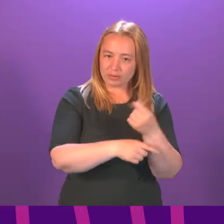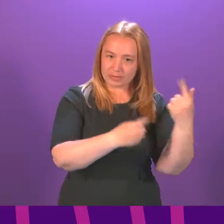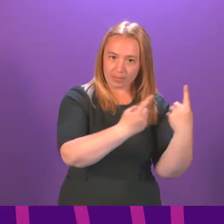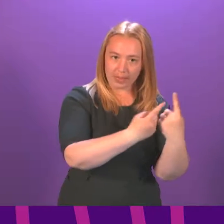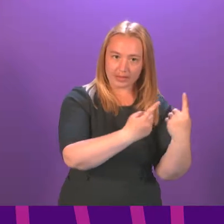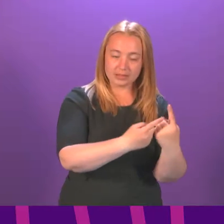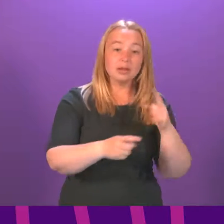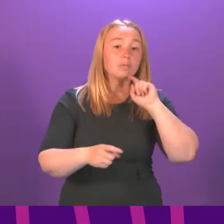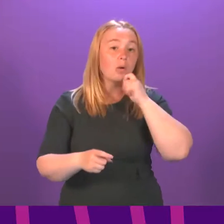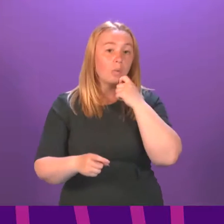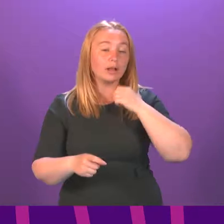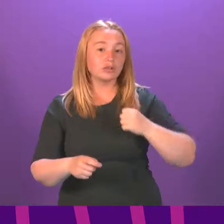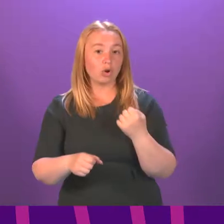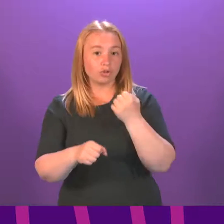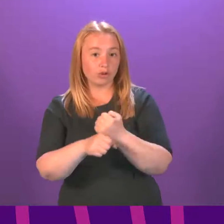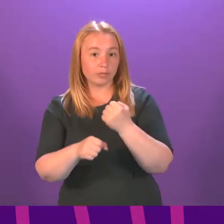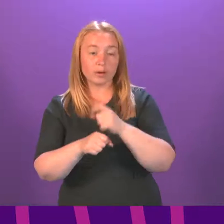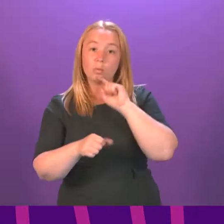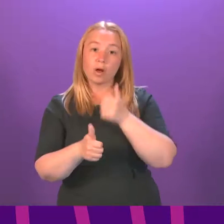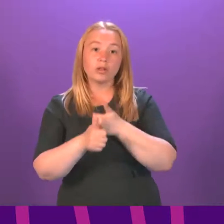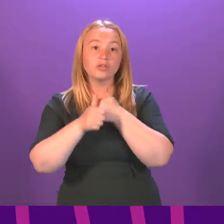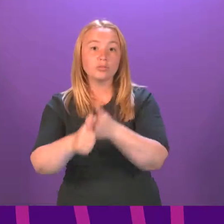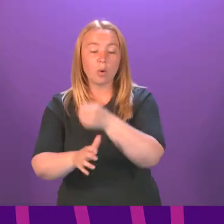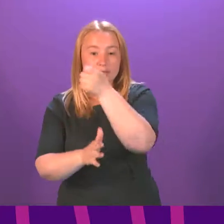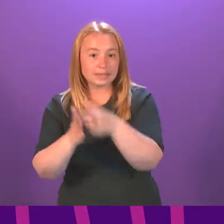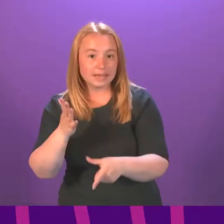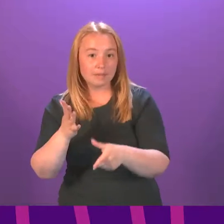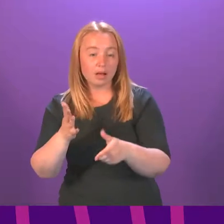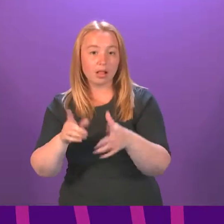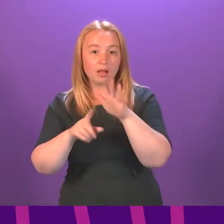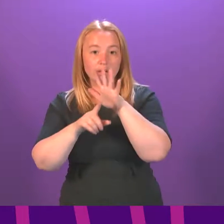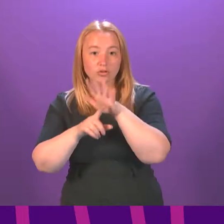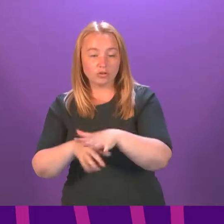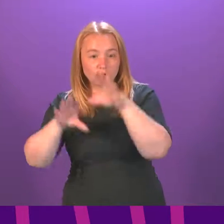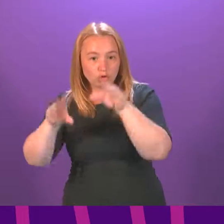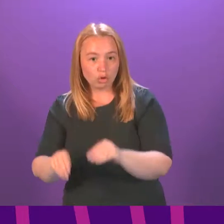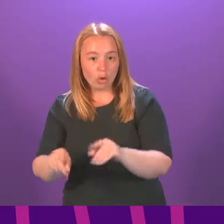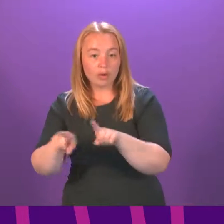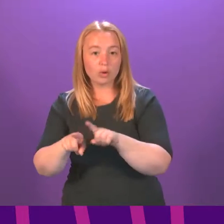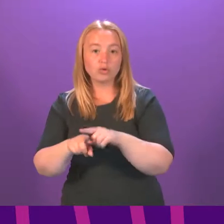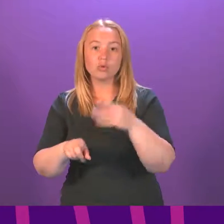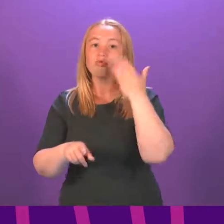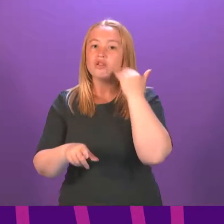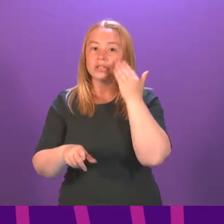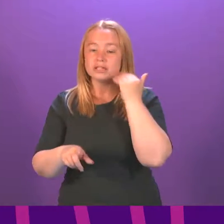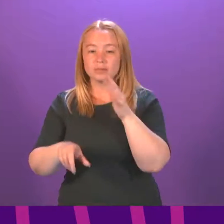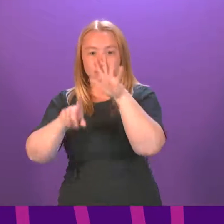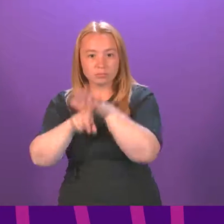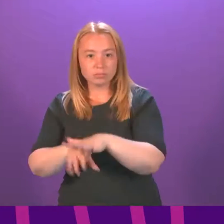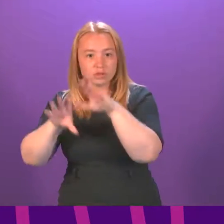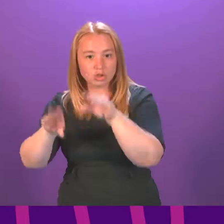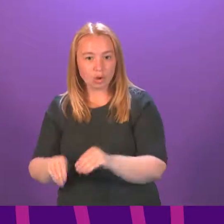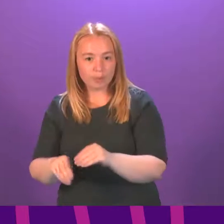a similar programme to tackle racism and disabilism in schools? Cabinet Secretary. Well, when it comes to